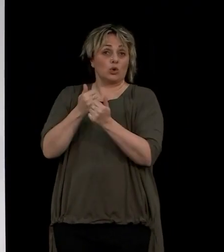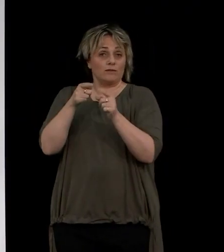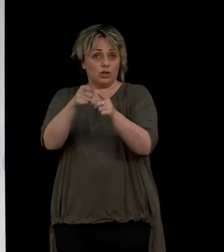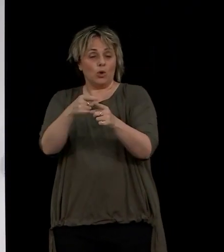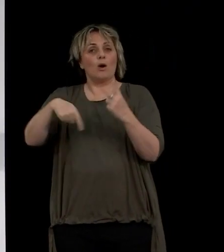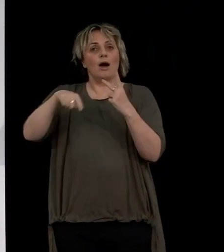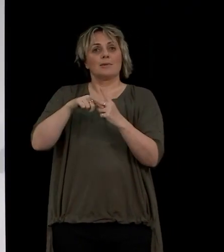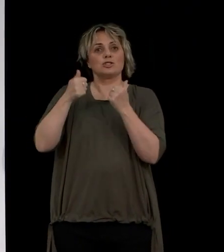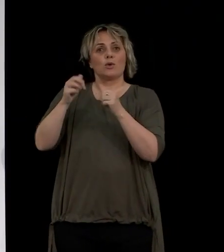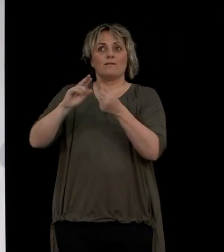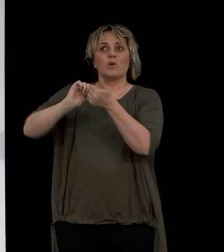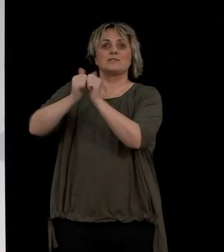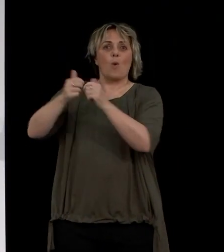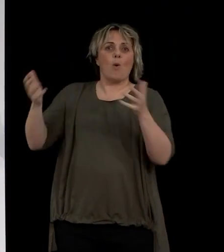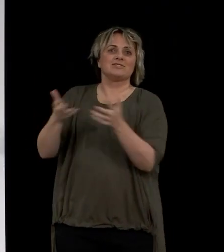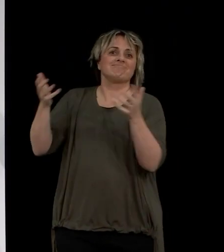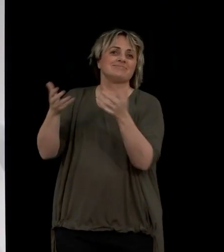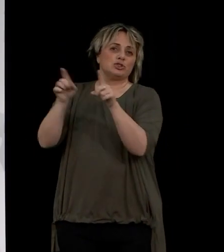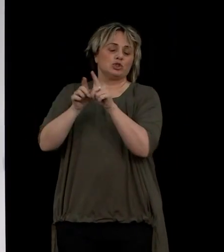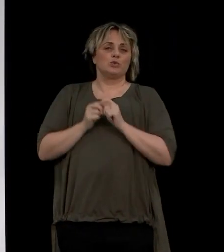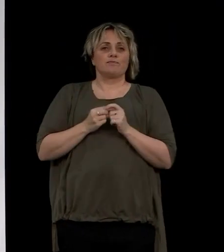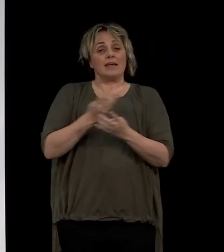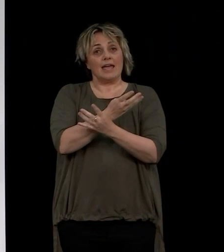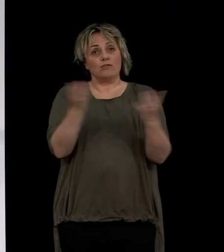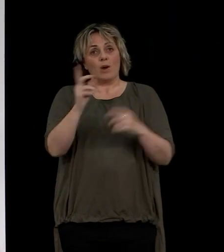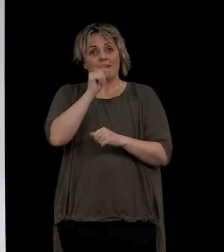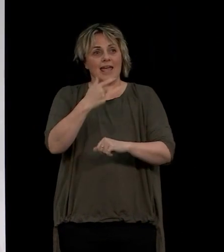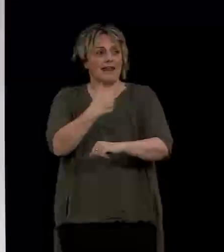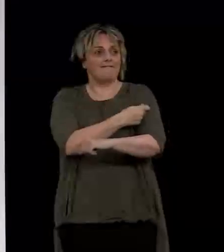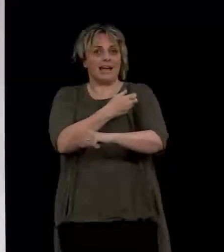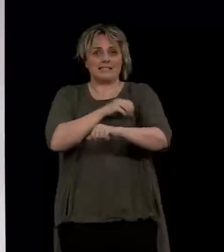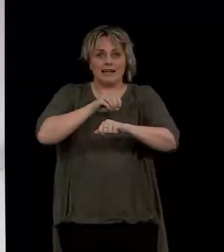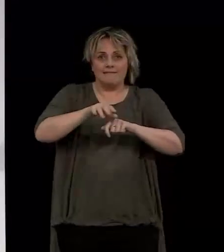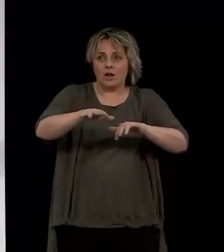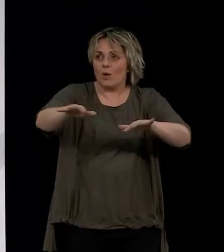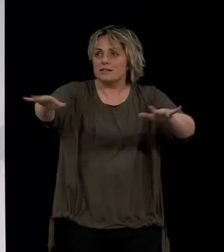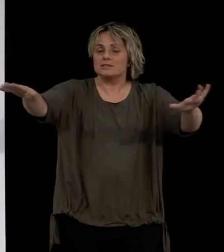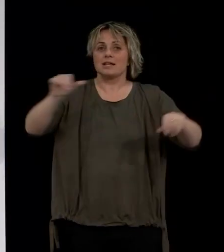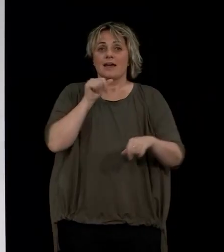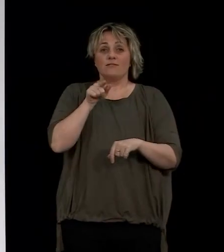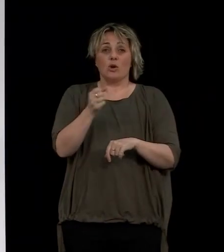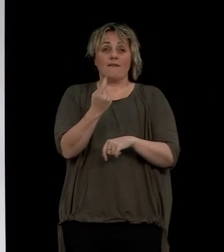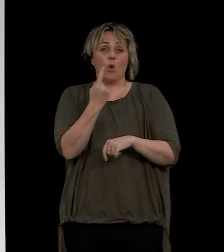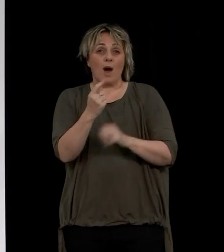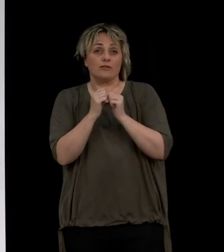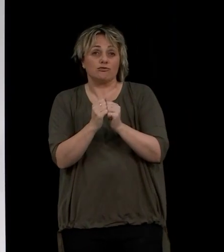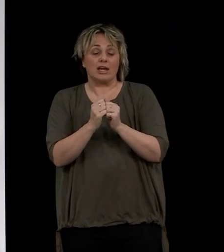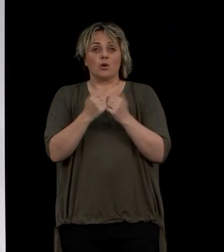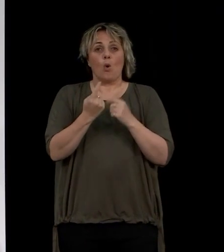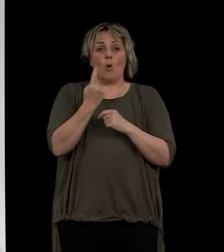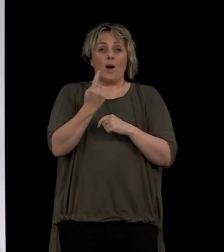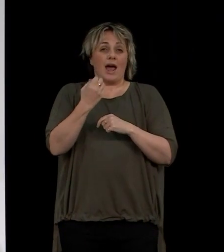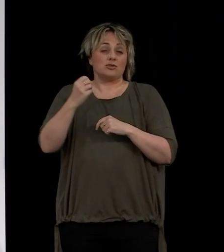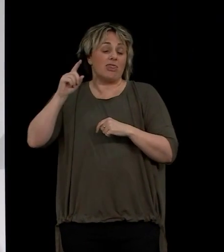it's also good for our national pastimes. Everyone can be a vaccine influencer, whether you have one or 100,000 followers,